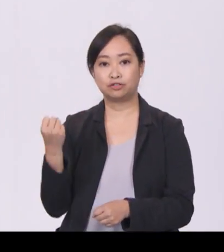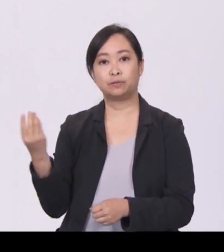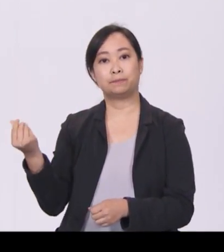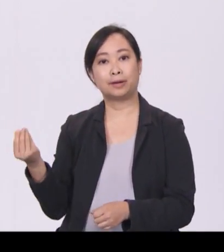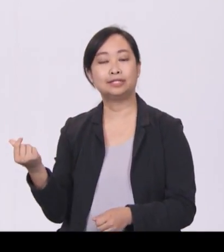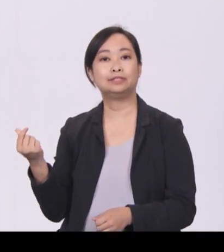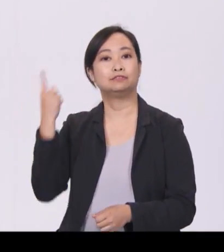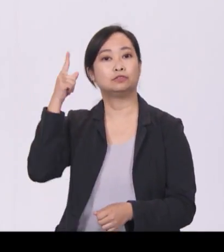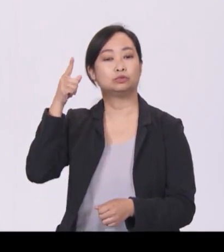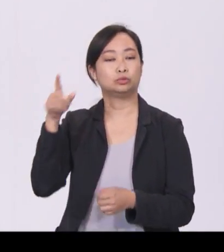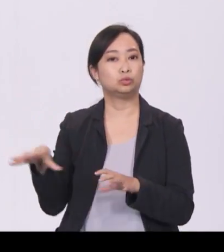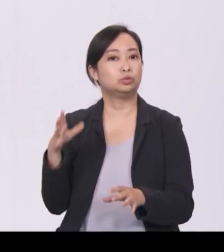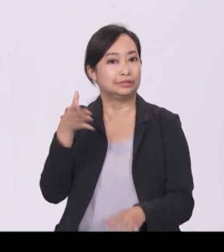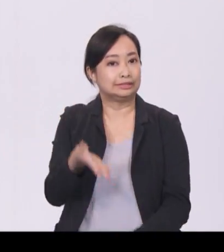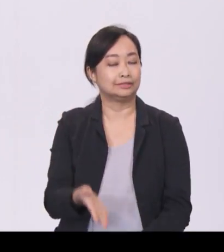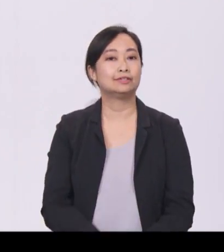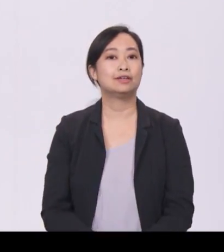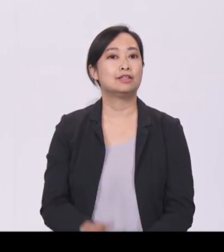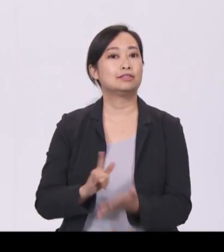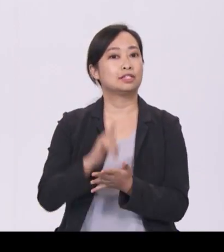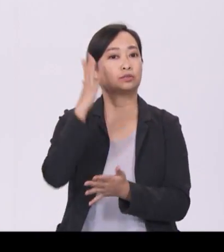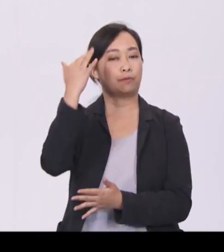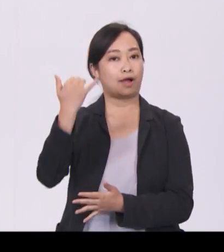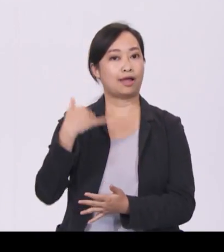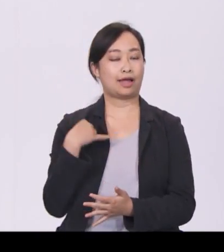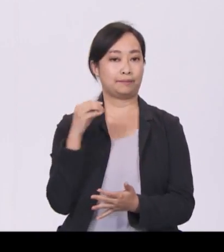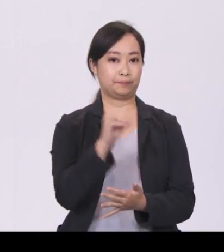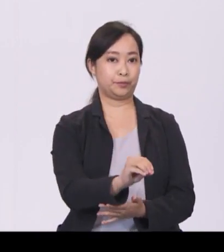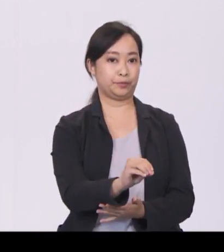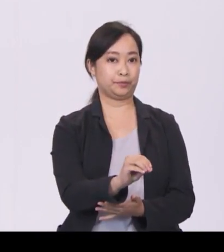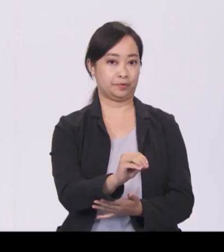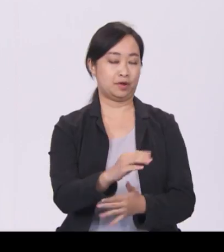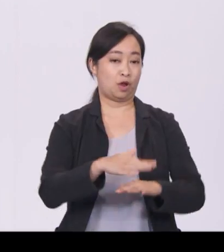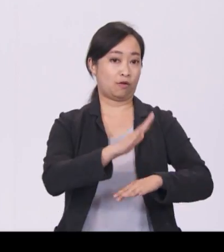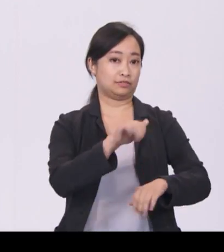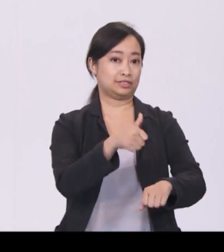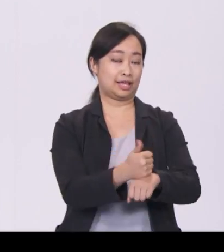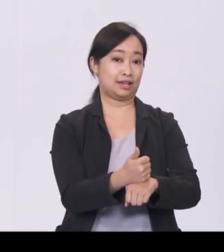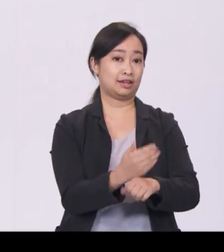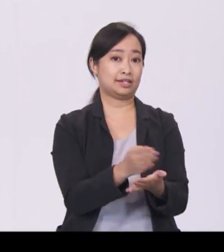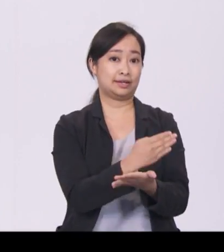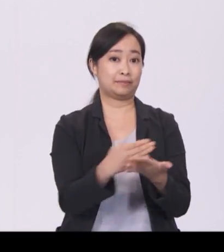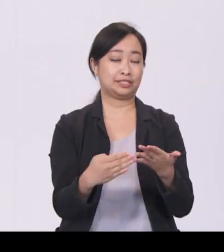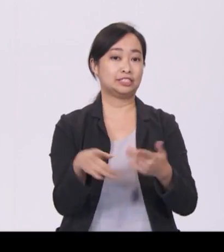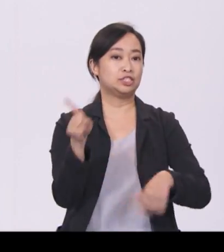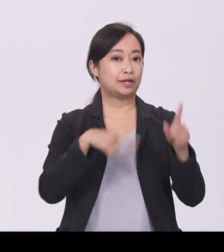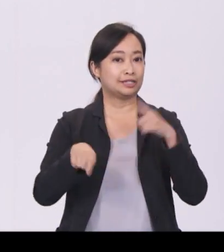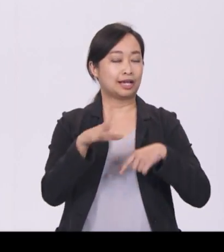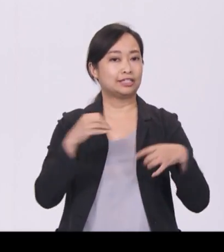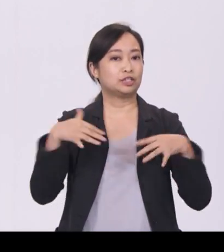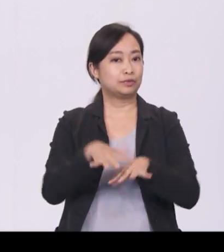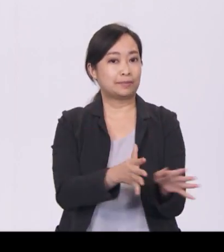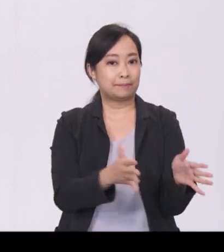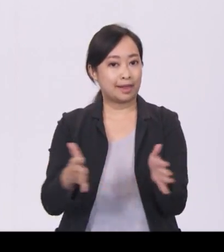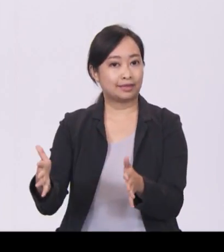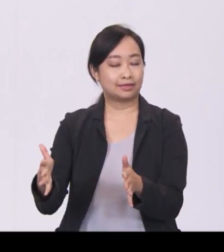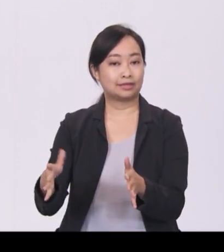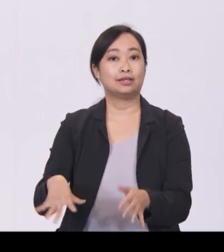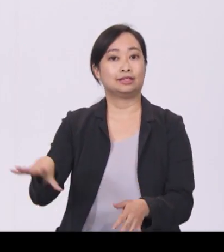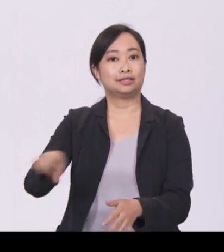so. That is why I stated at the outset that our Budget is a strategic and integrated plan, taking the longer-term view